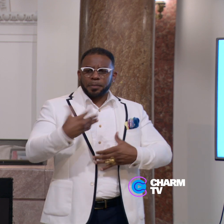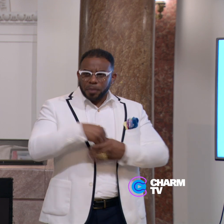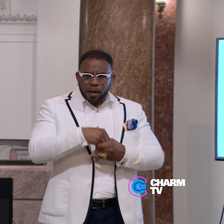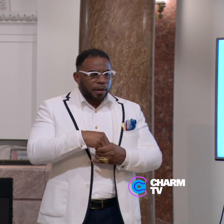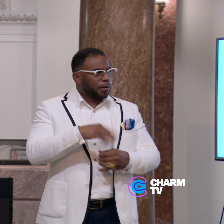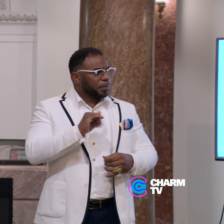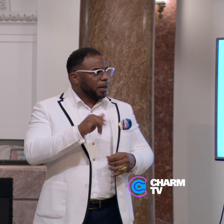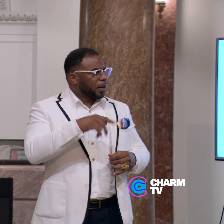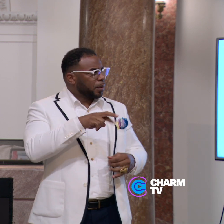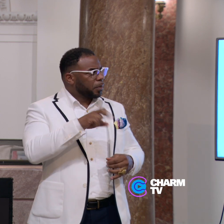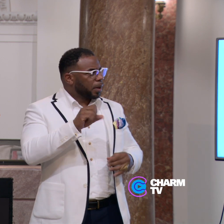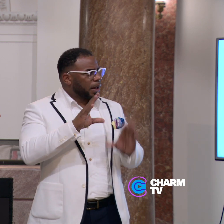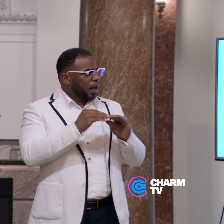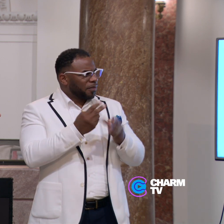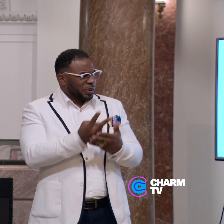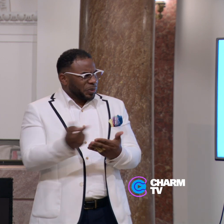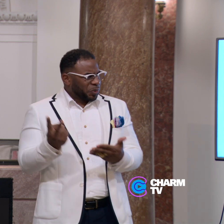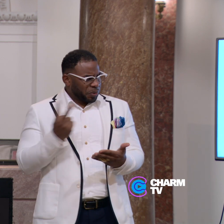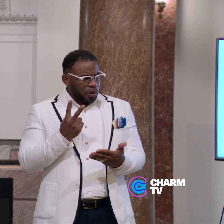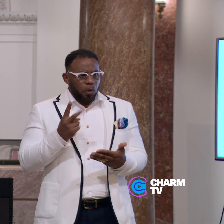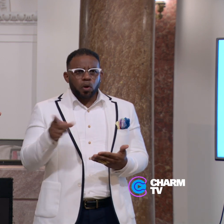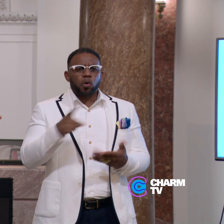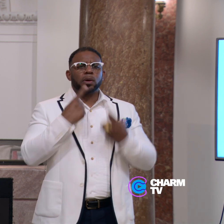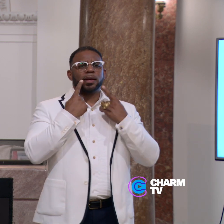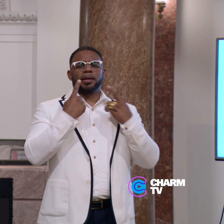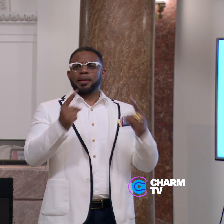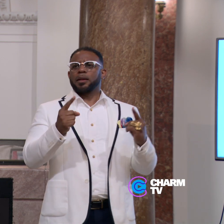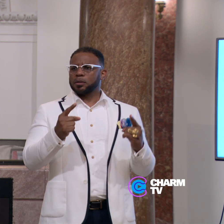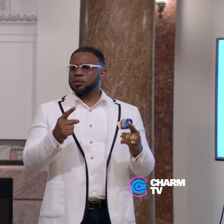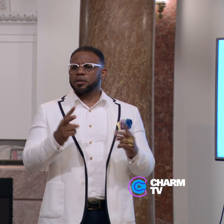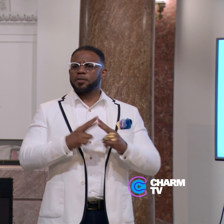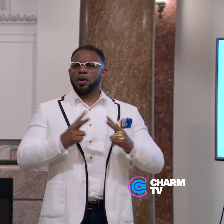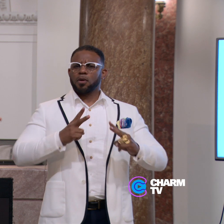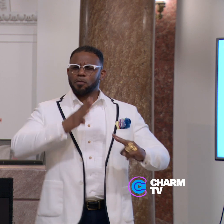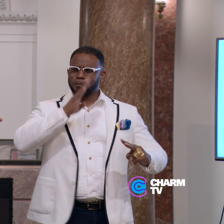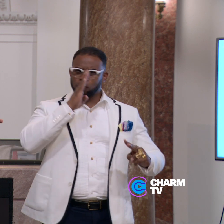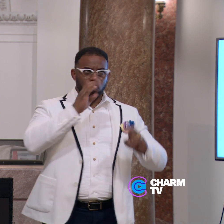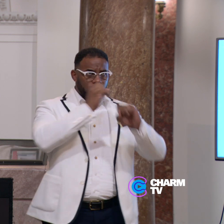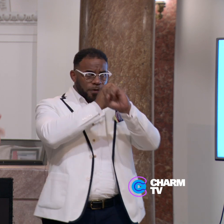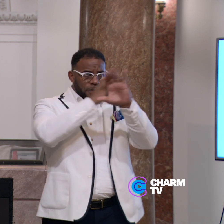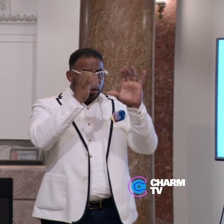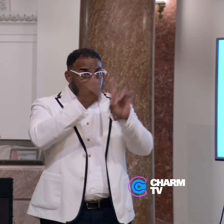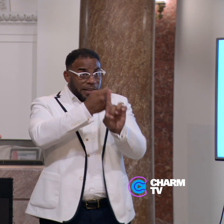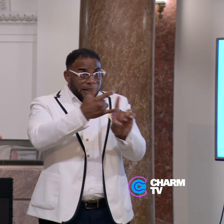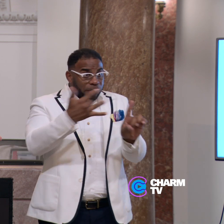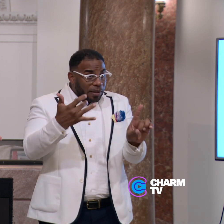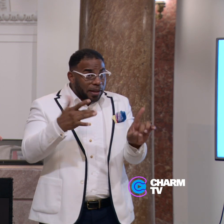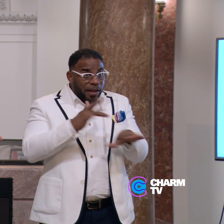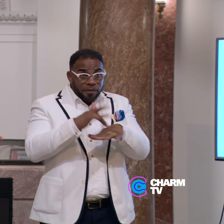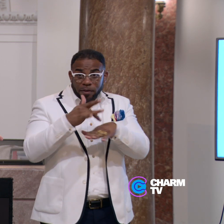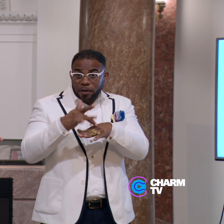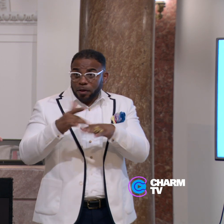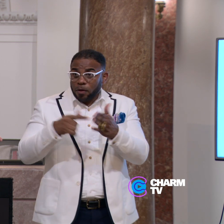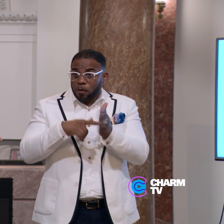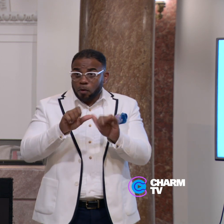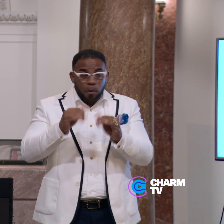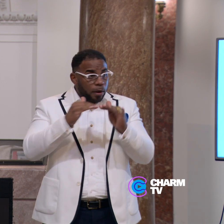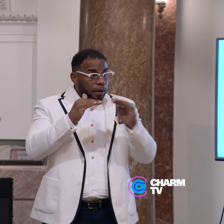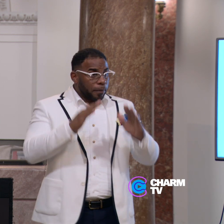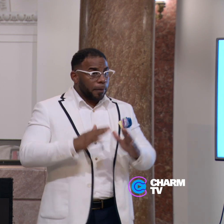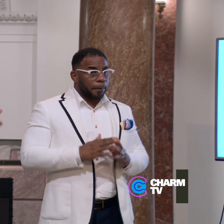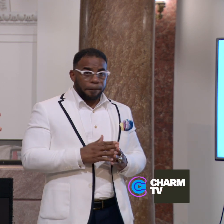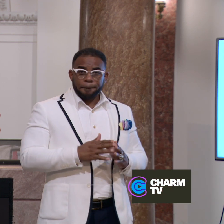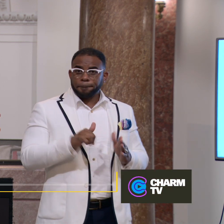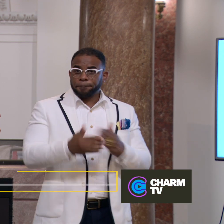by a press conference two weeks ago, where you announced a very bold vision to expand the availability of affordable housing.